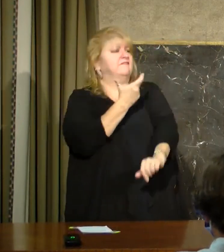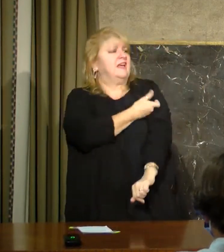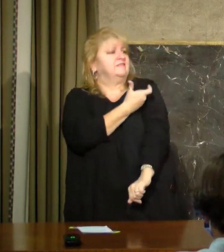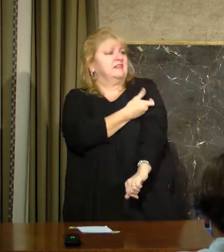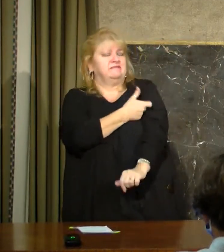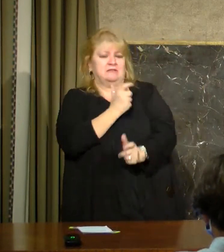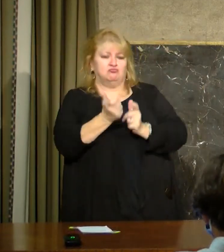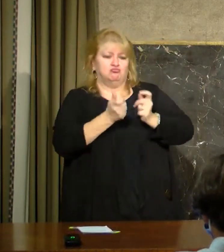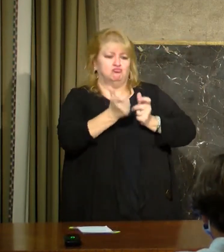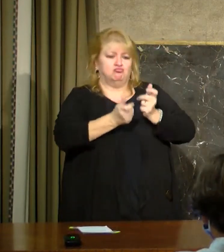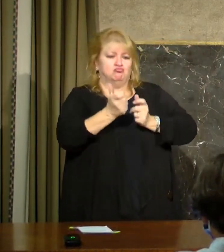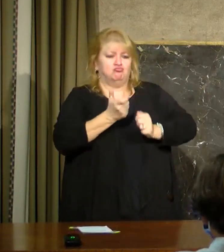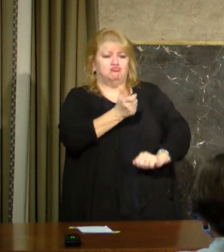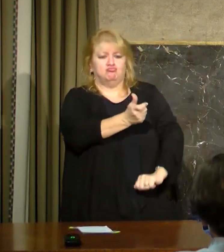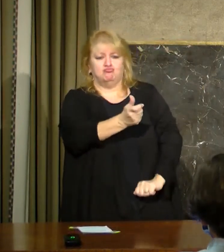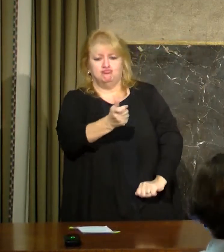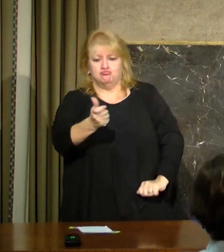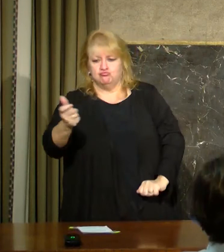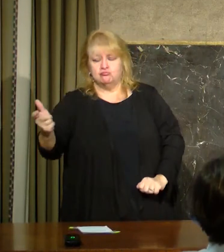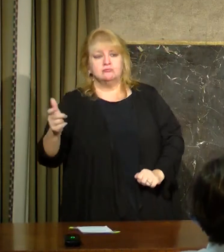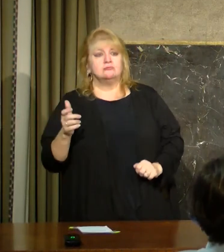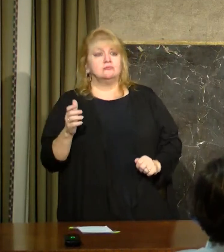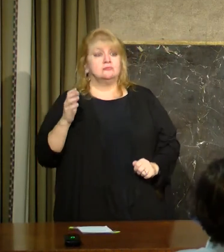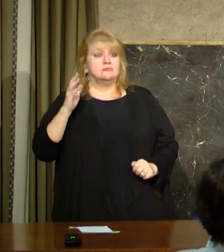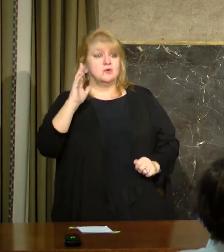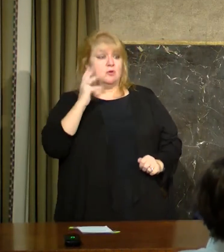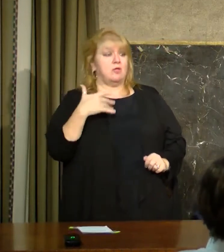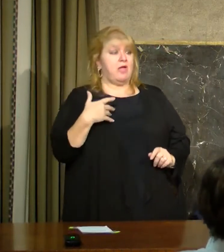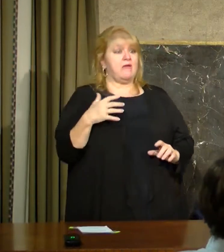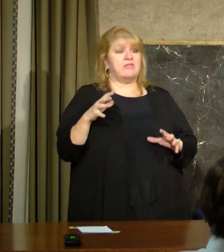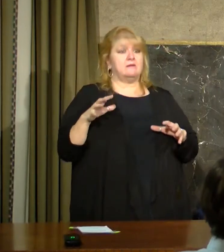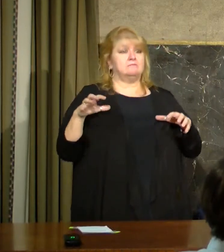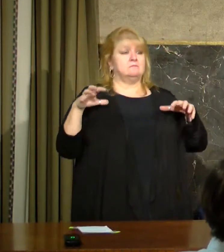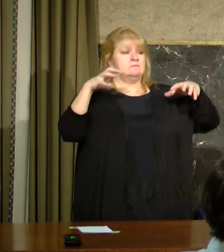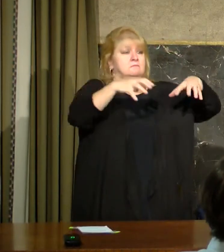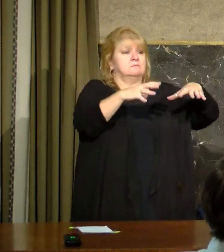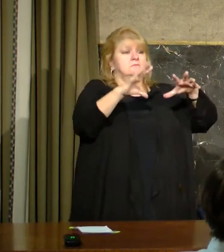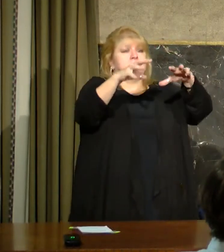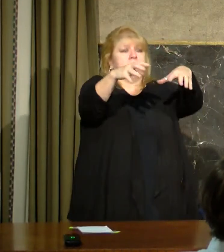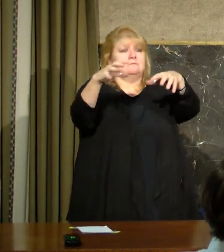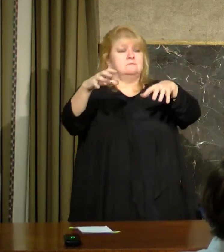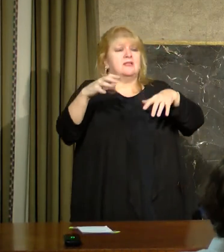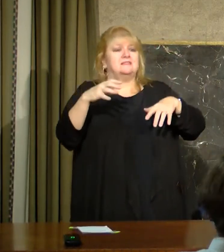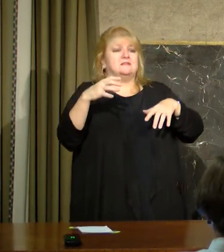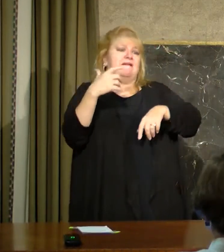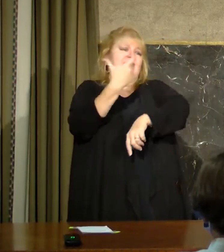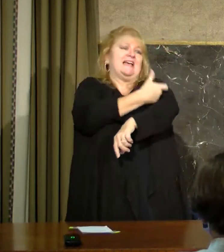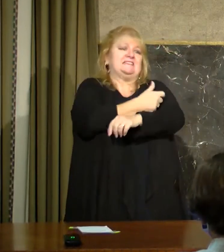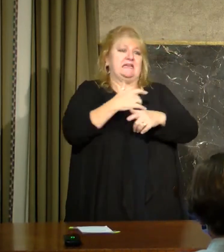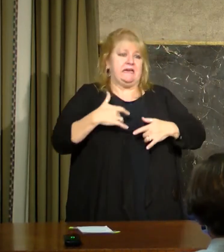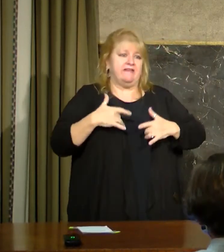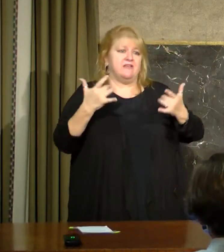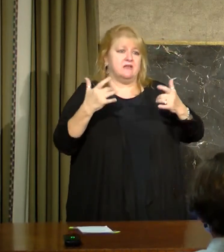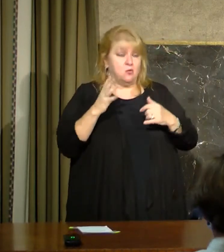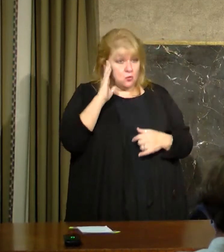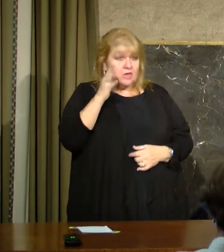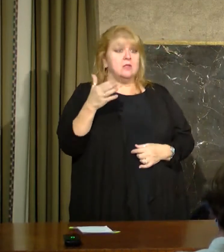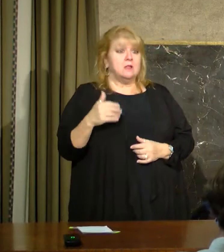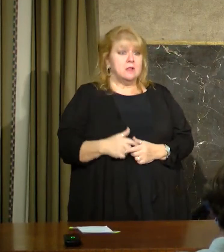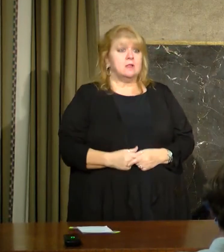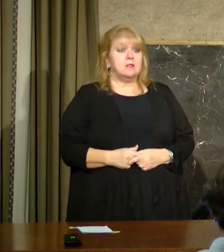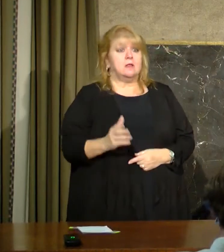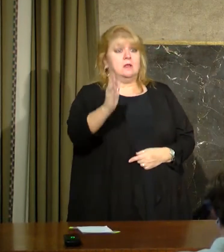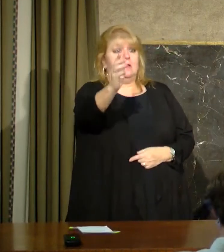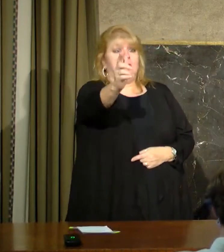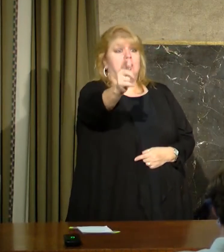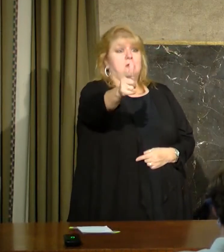up with the priority group that's then being serviced, we're going to make sure that we are doing those events around the state as we